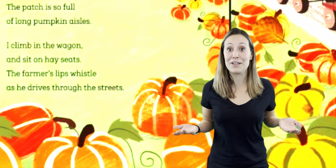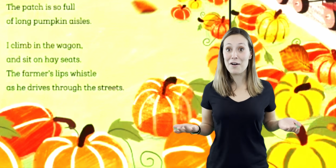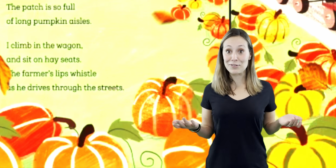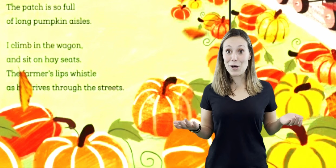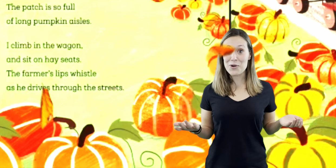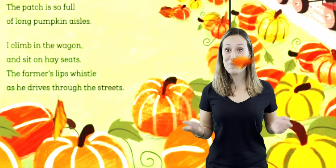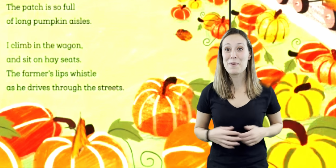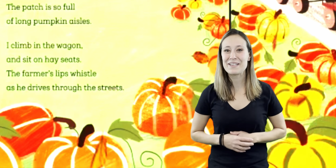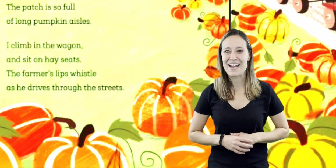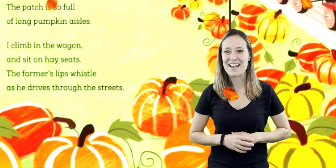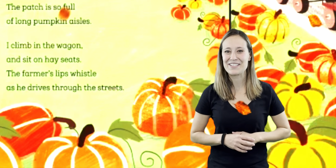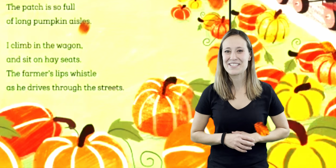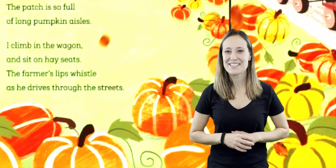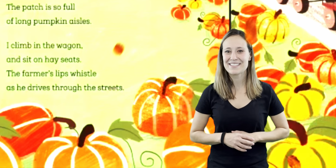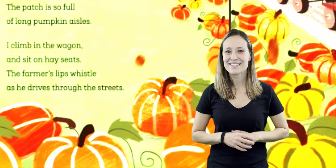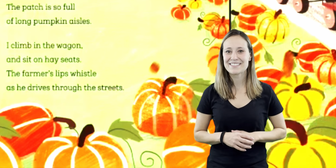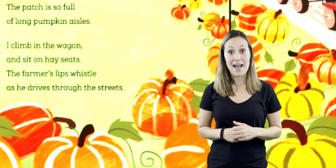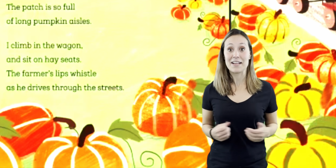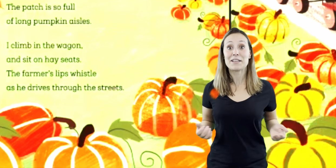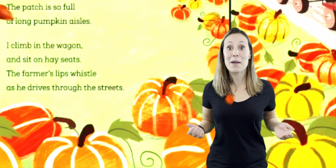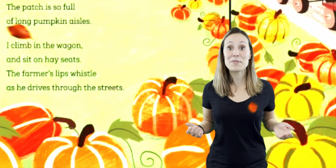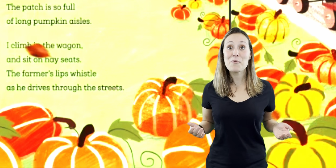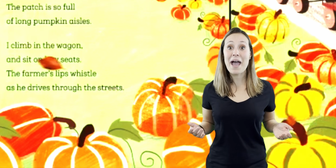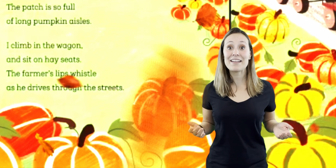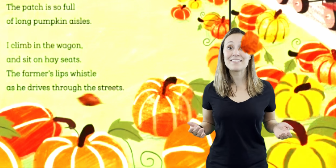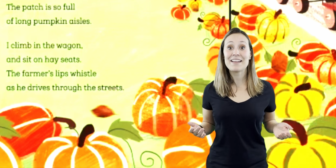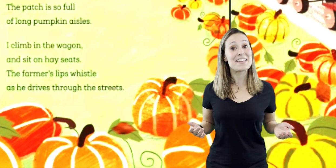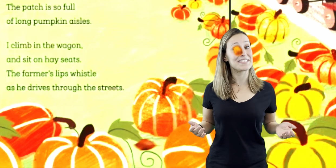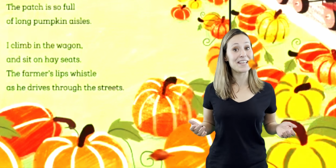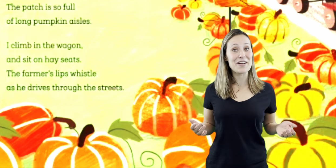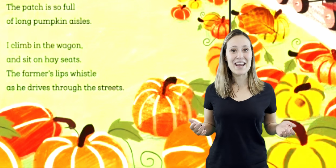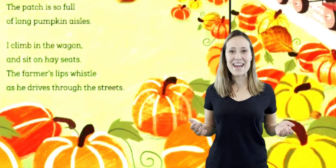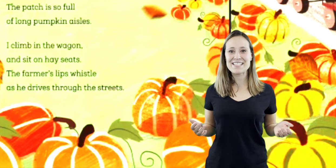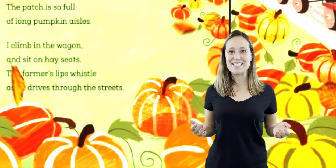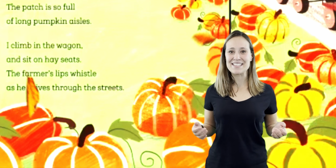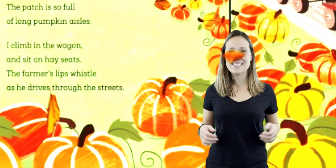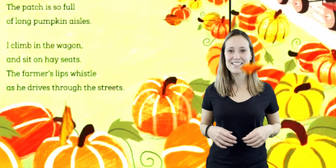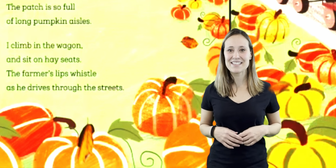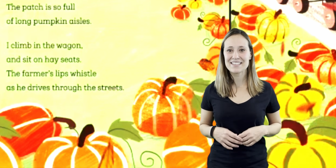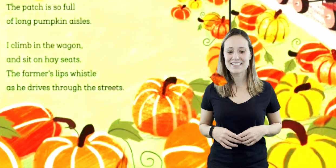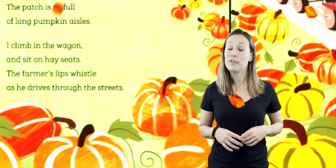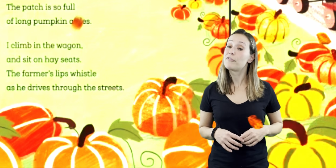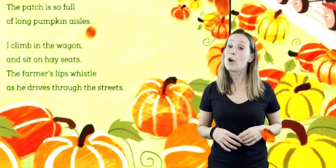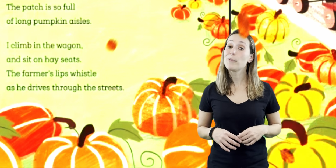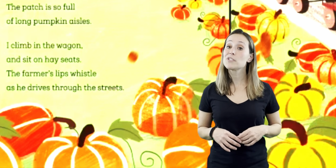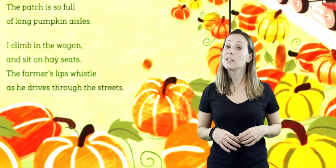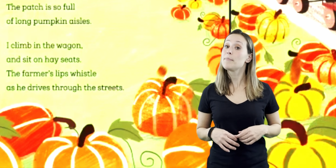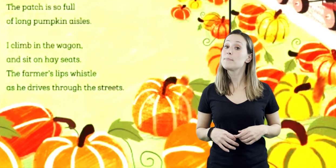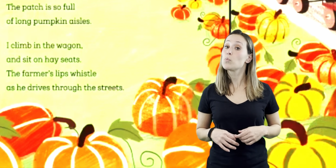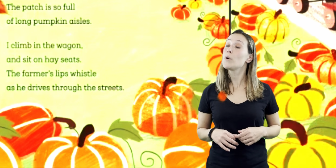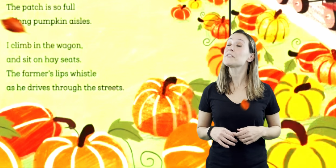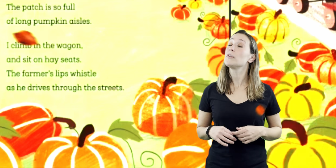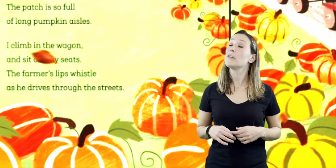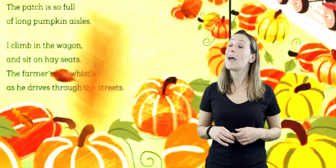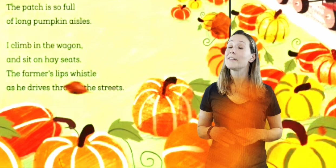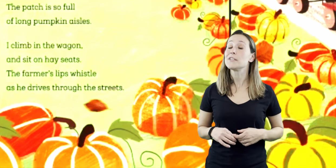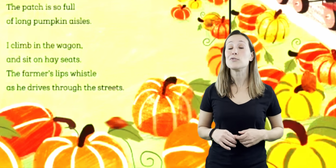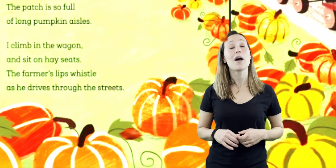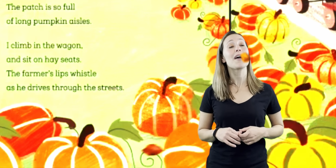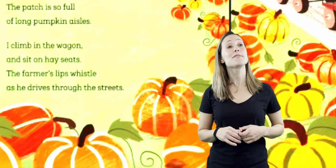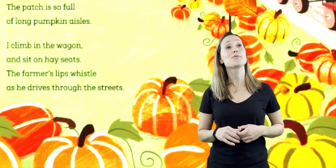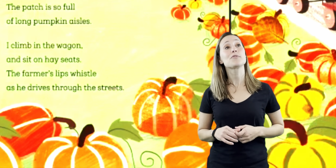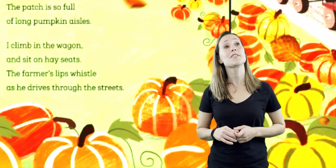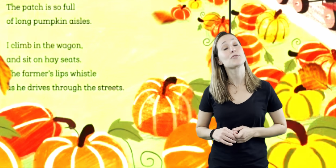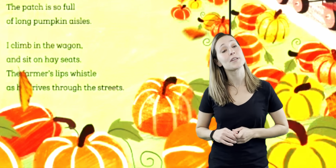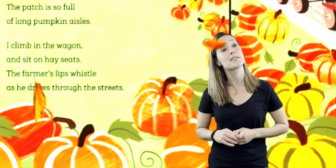so full of long pumpkin aisles. I climb in the wagon and sit on hayseeds. The farmer's lips whistle as